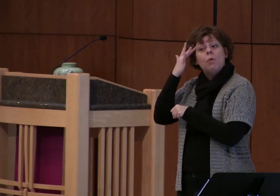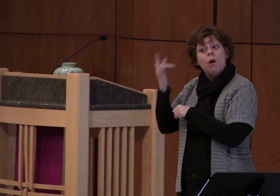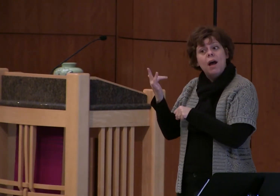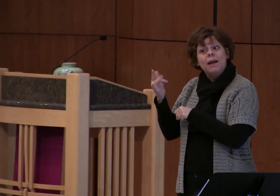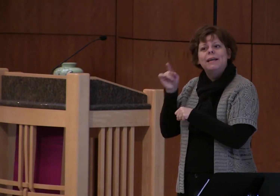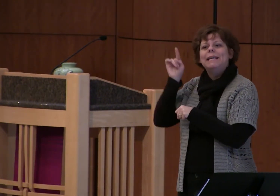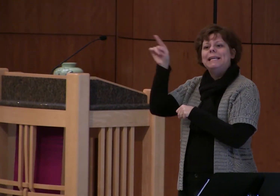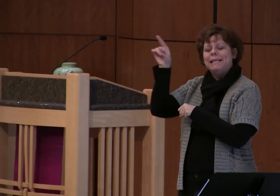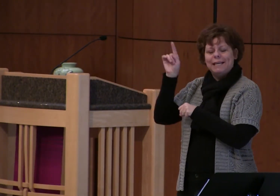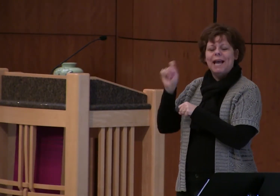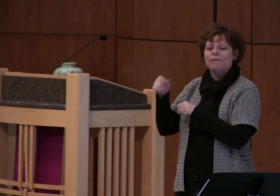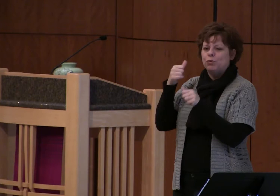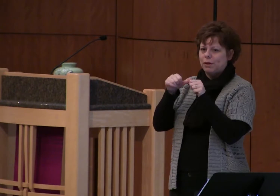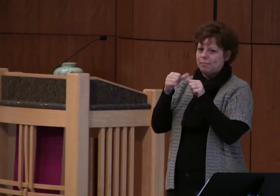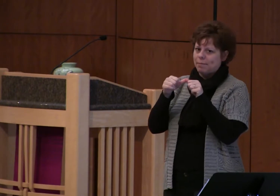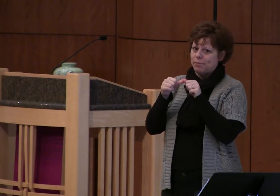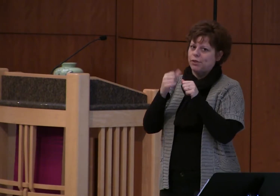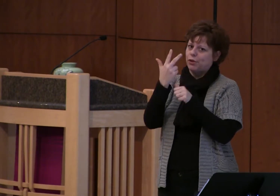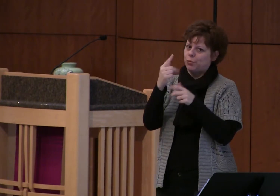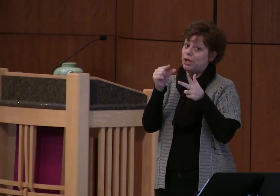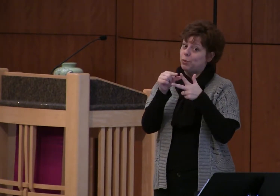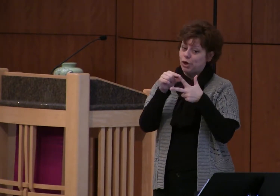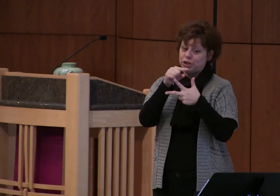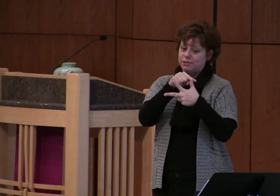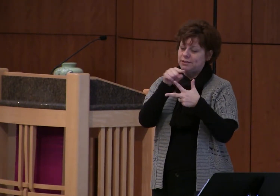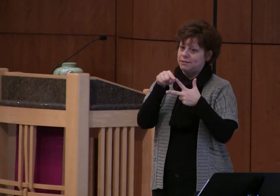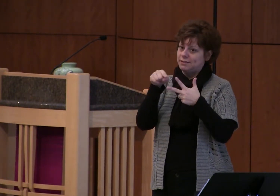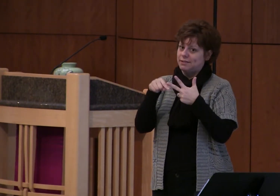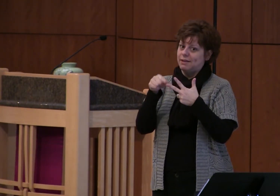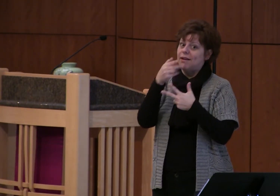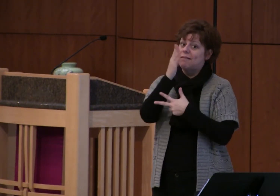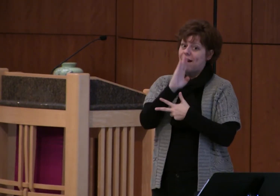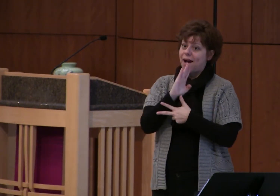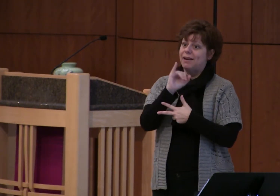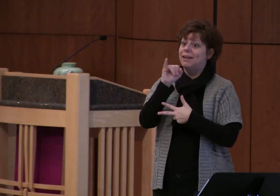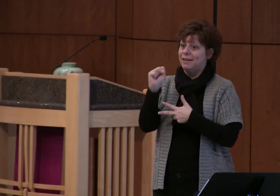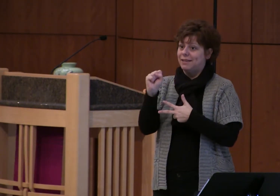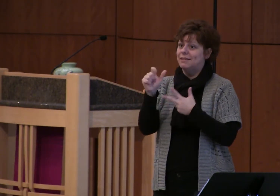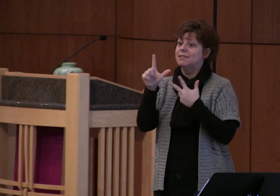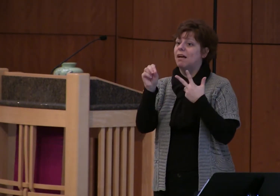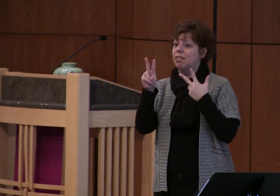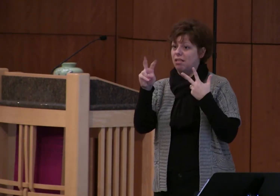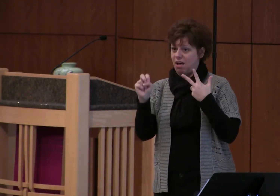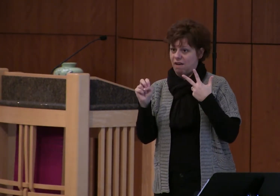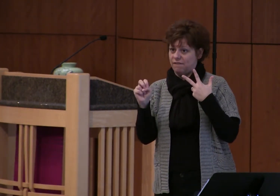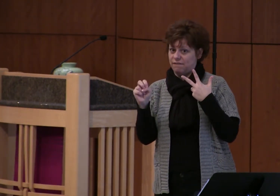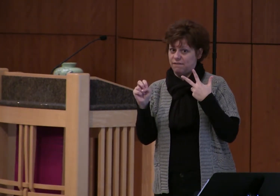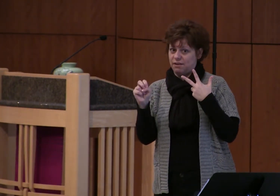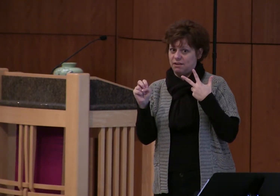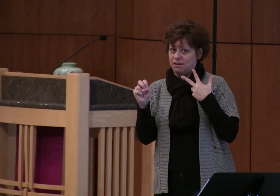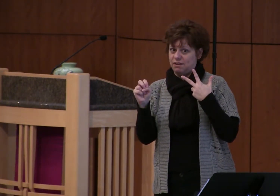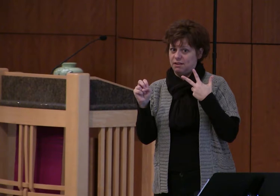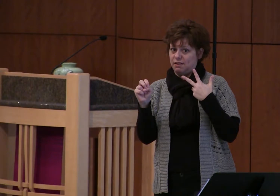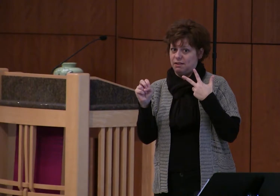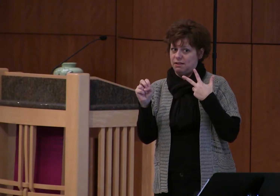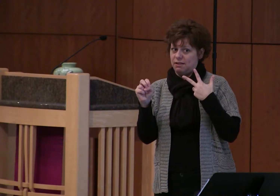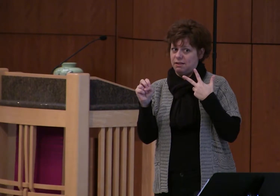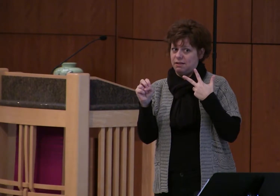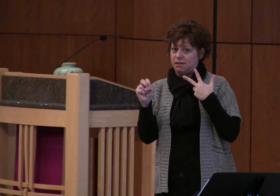those three words from 1 John God is love and